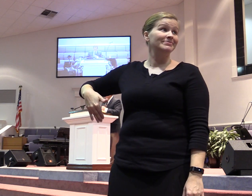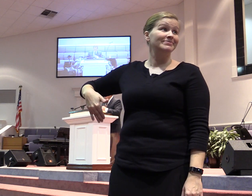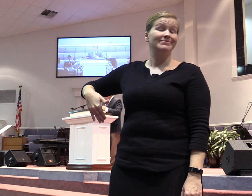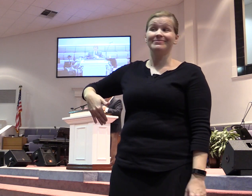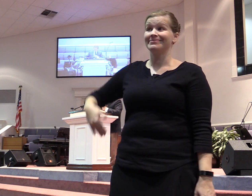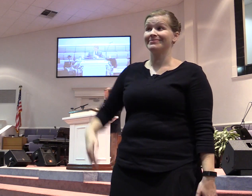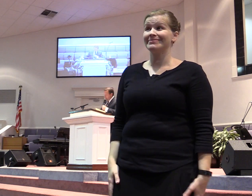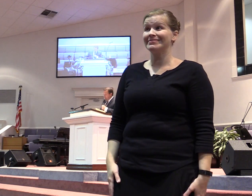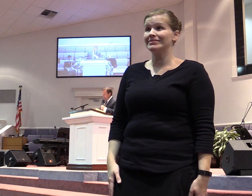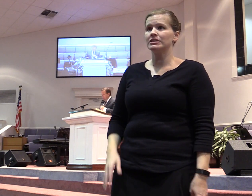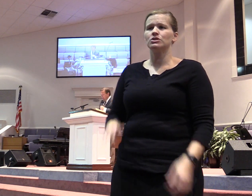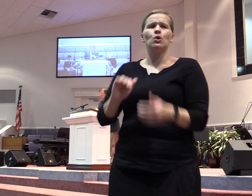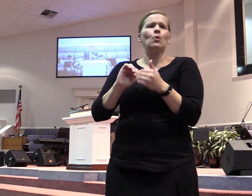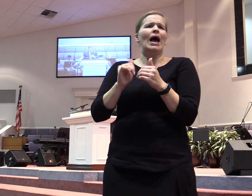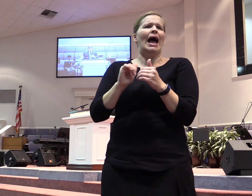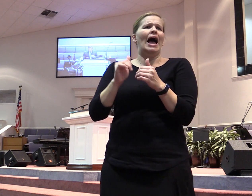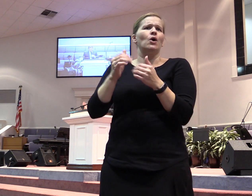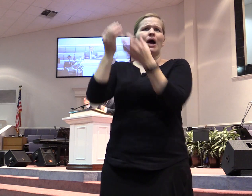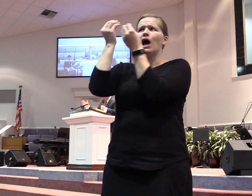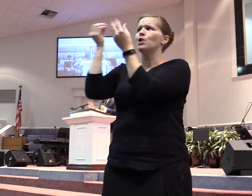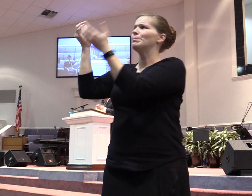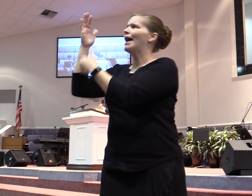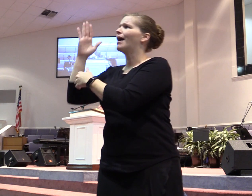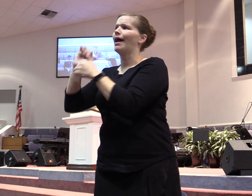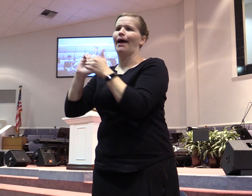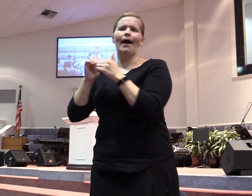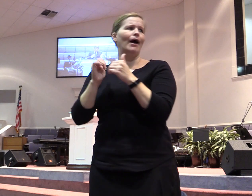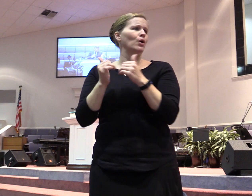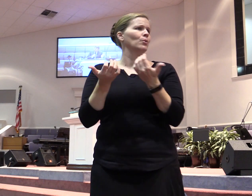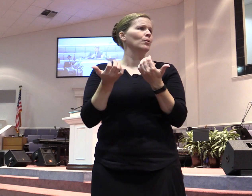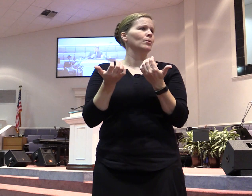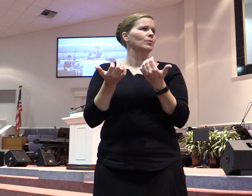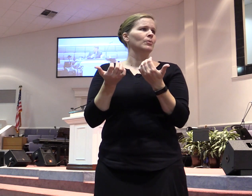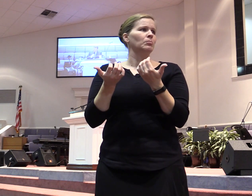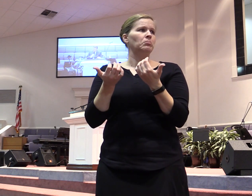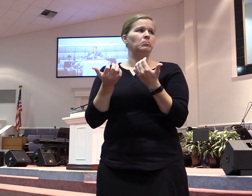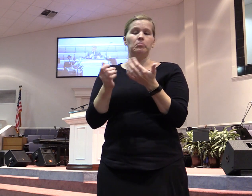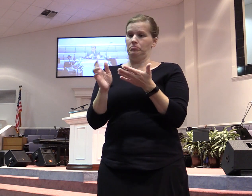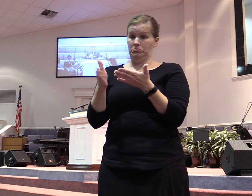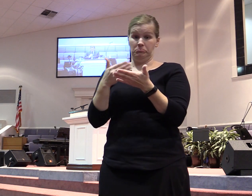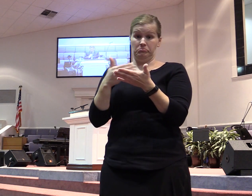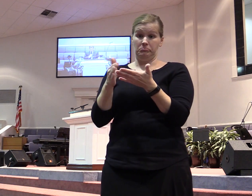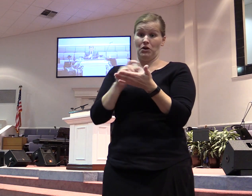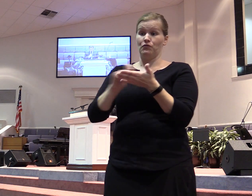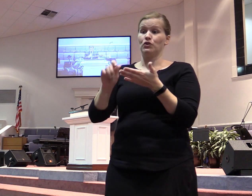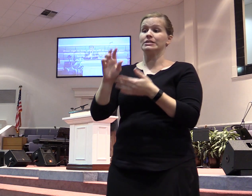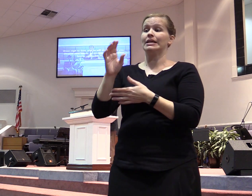So how do I submit to God? How do I do this? The answer is simple. It's just found in the next few verses. First of draw an eye to God.